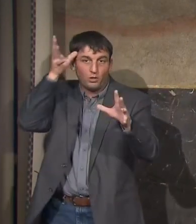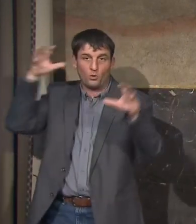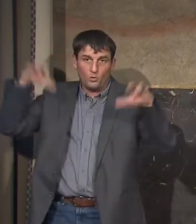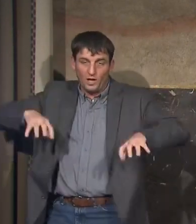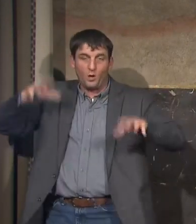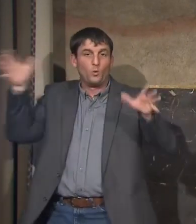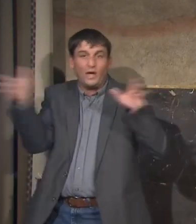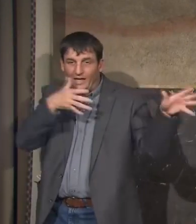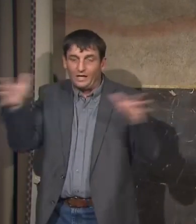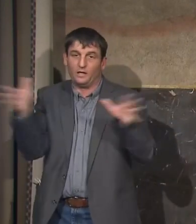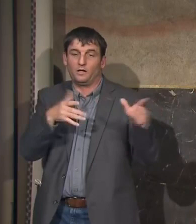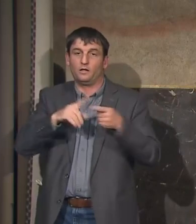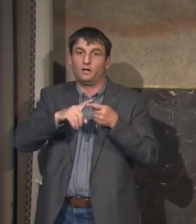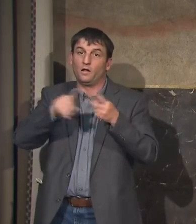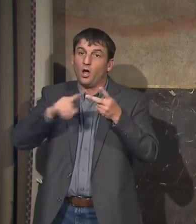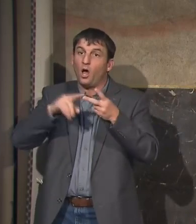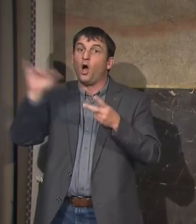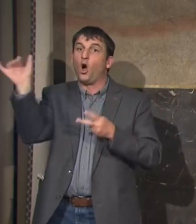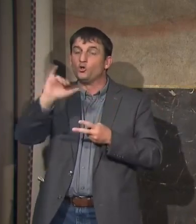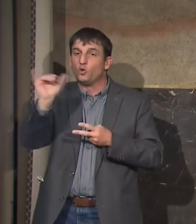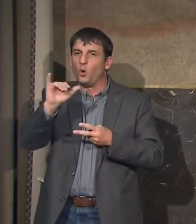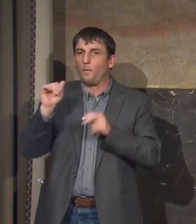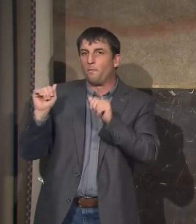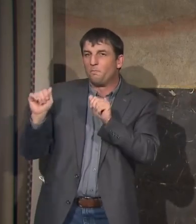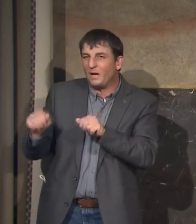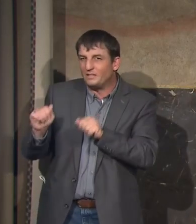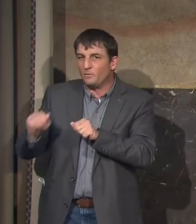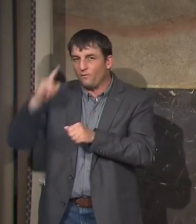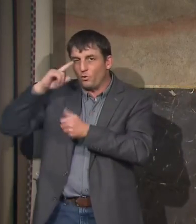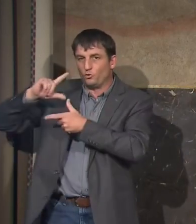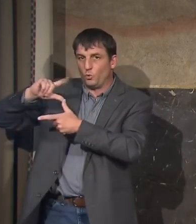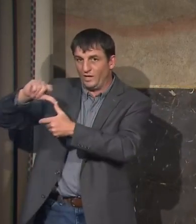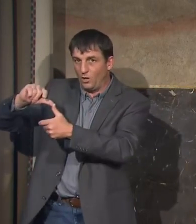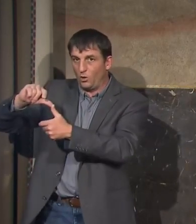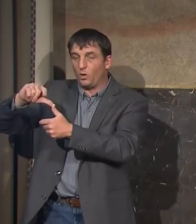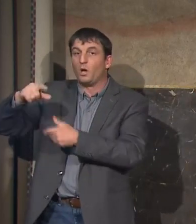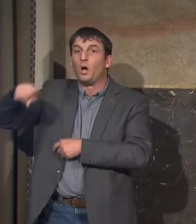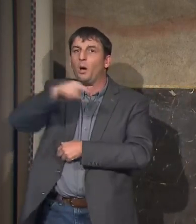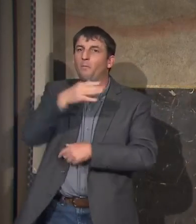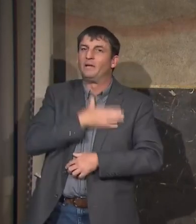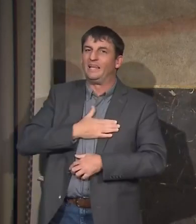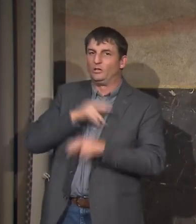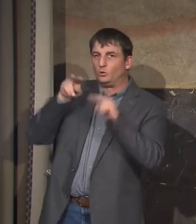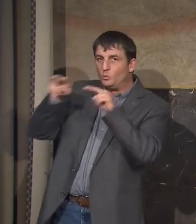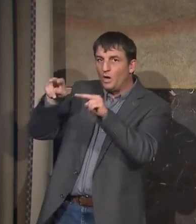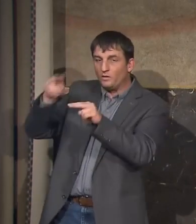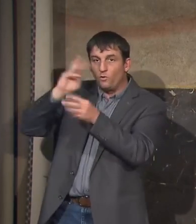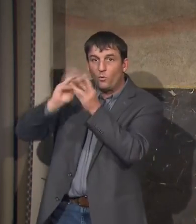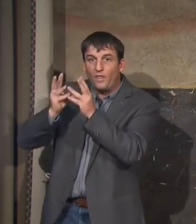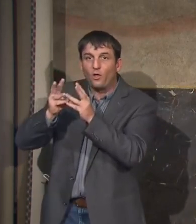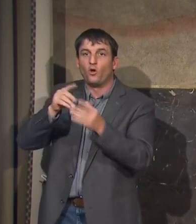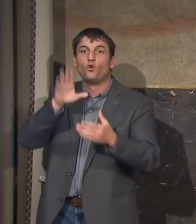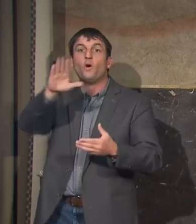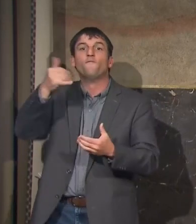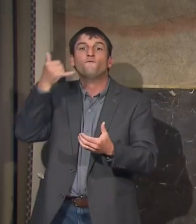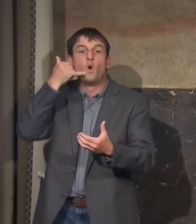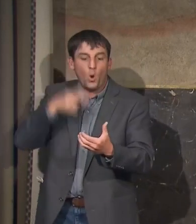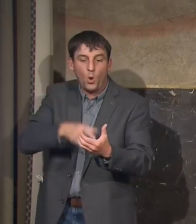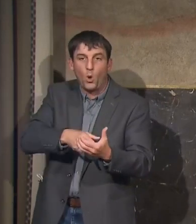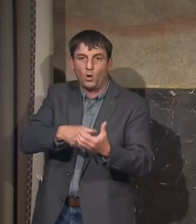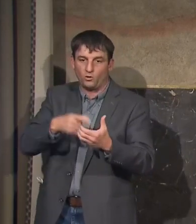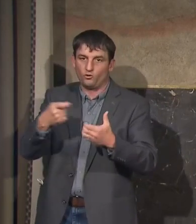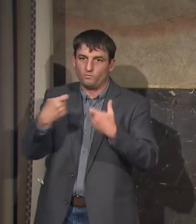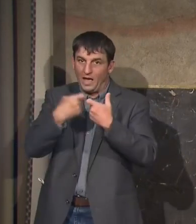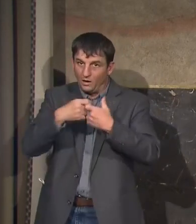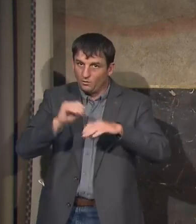limited potential for tornadoes. So please stay weather aware. Keep your phones and devices charged and on.